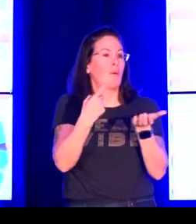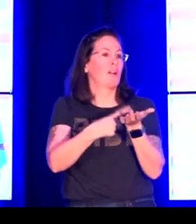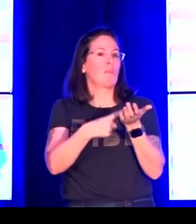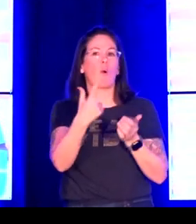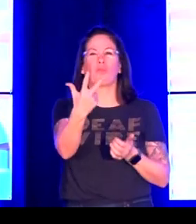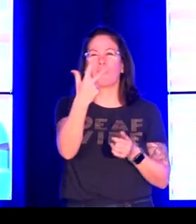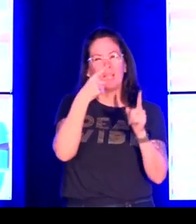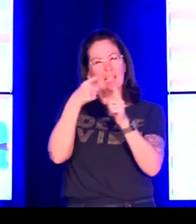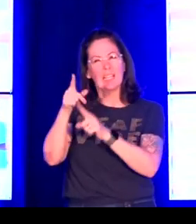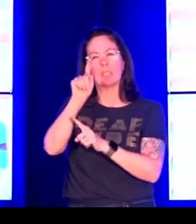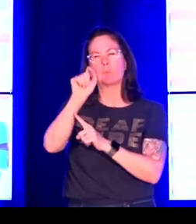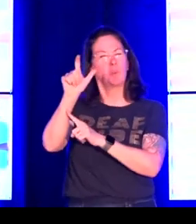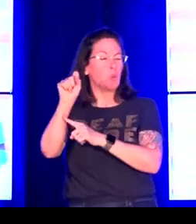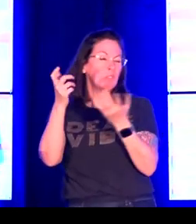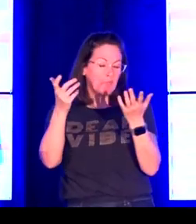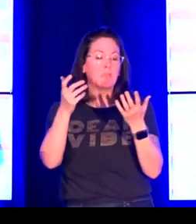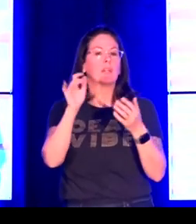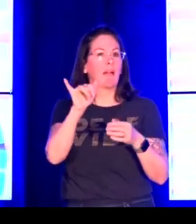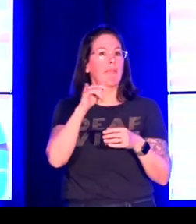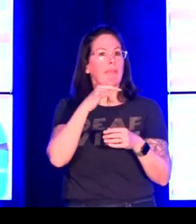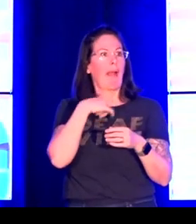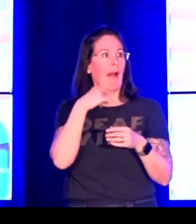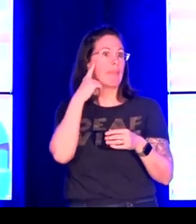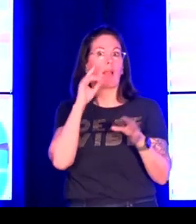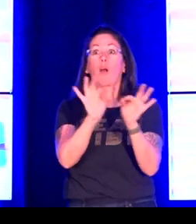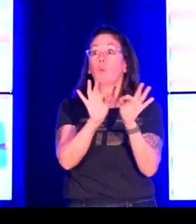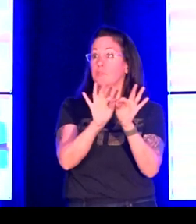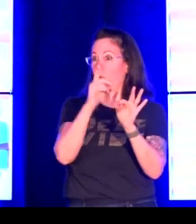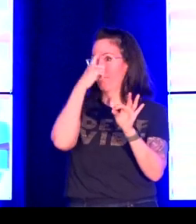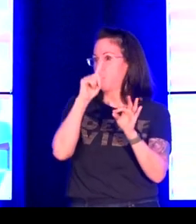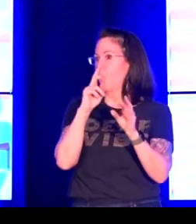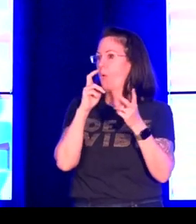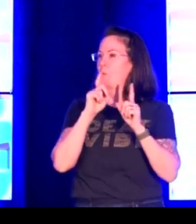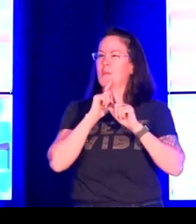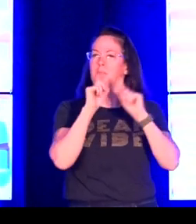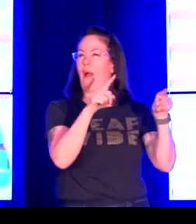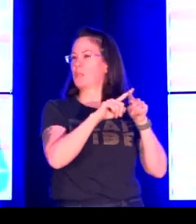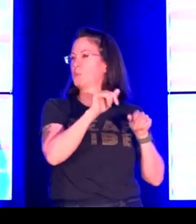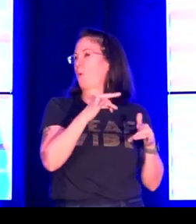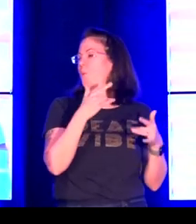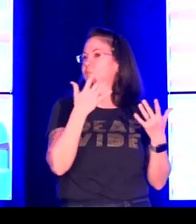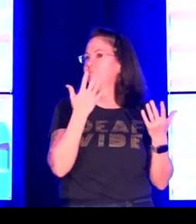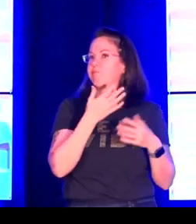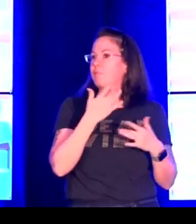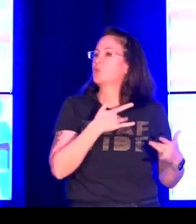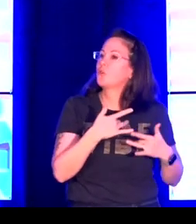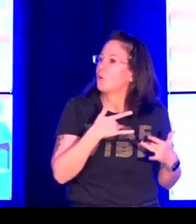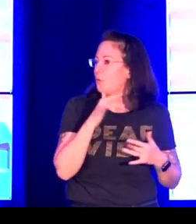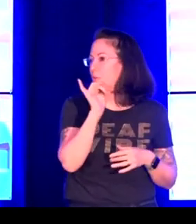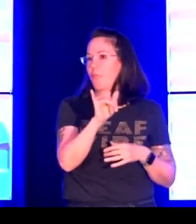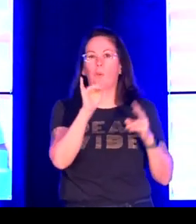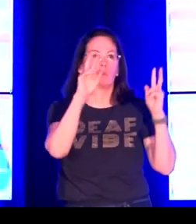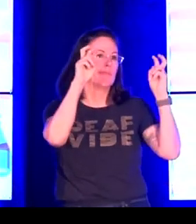so I want to think about all of this and then now I'm going to get a little bit more specific about